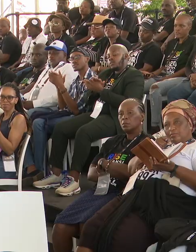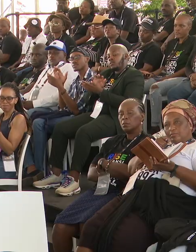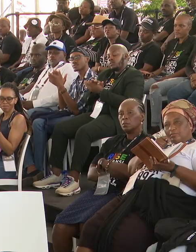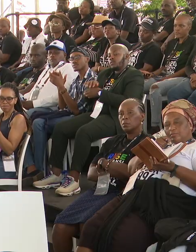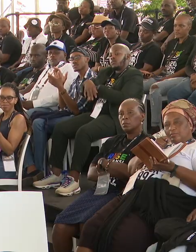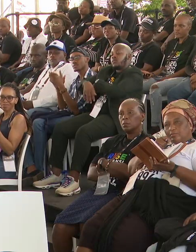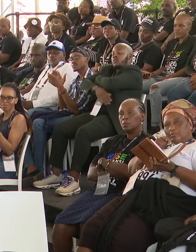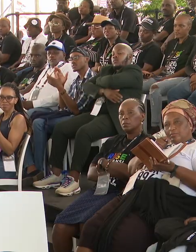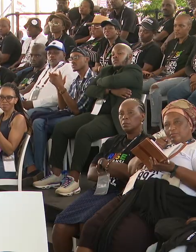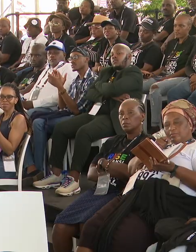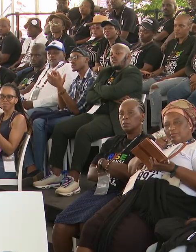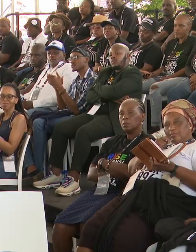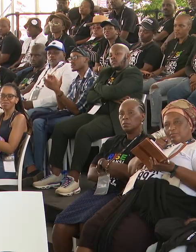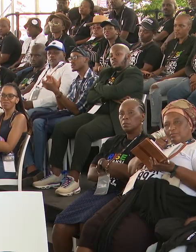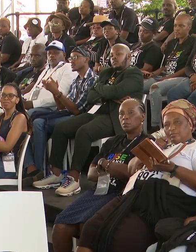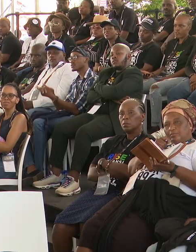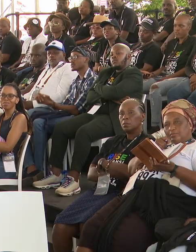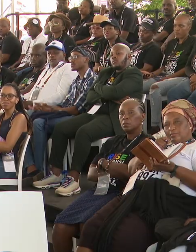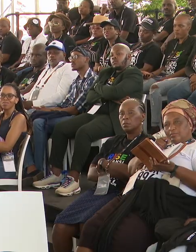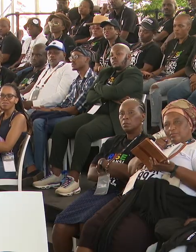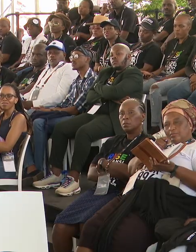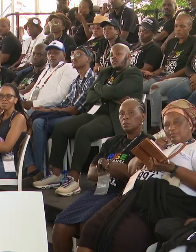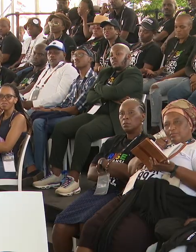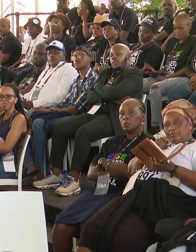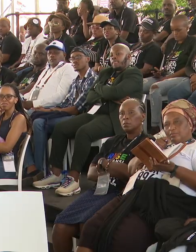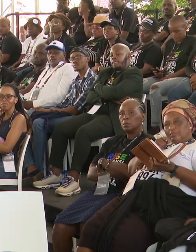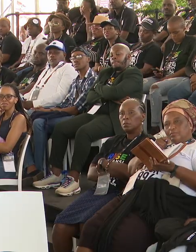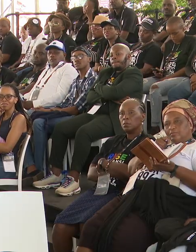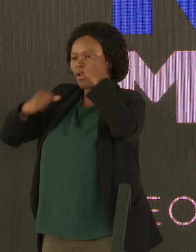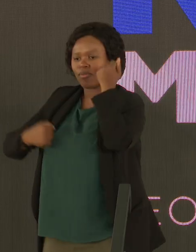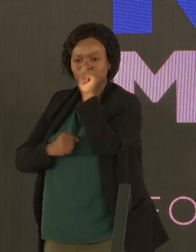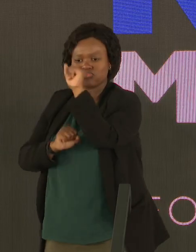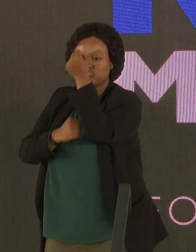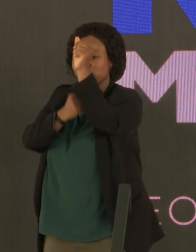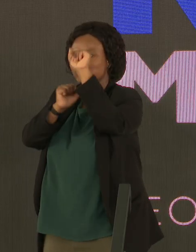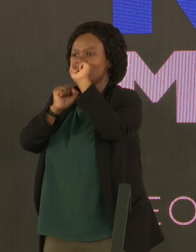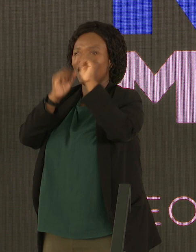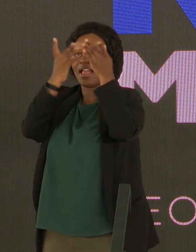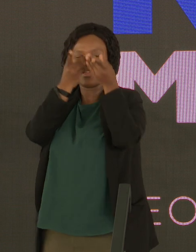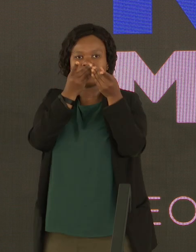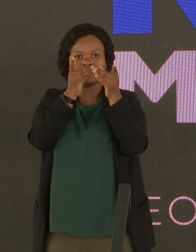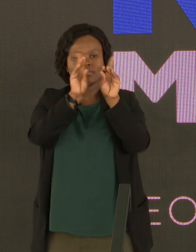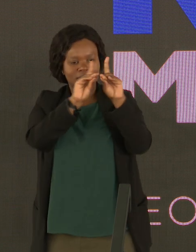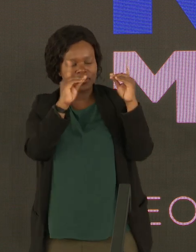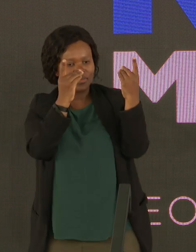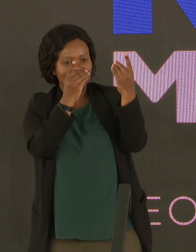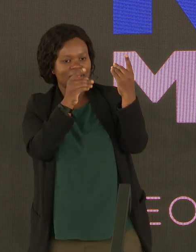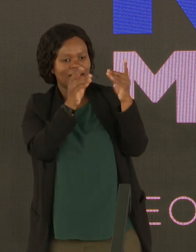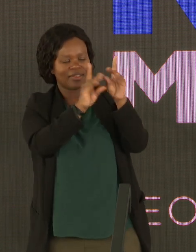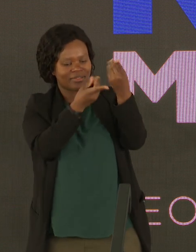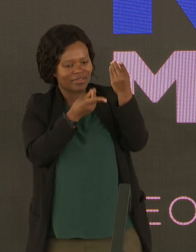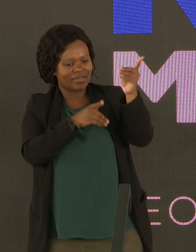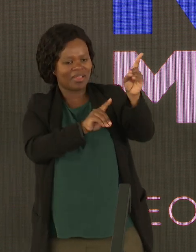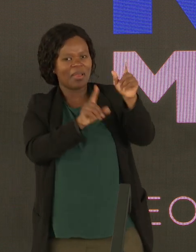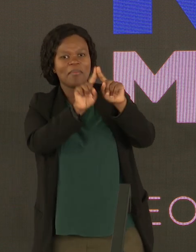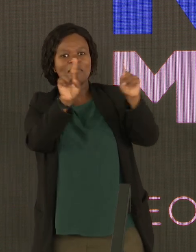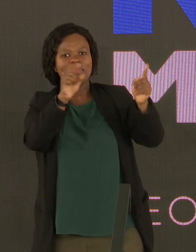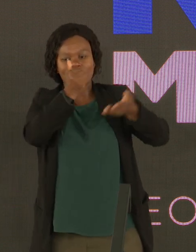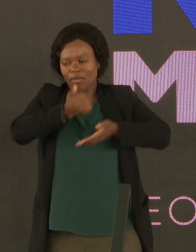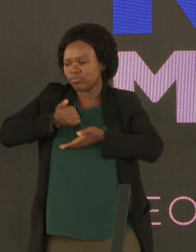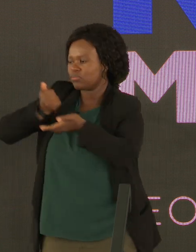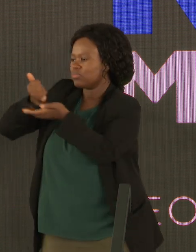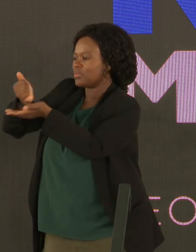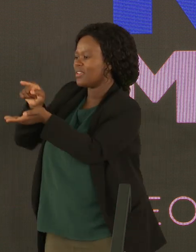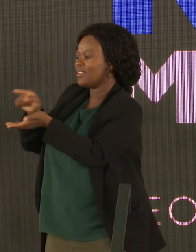We've got our young people studying civil engineering and all these degrees, yet they aren't the ones getting the funding from that DFI to build a